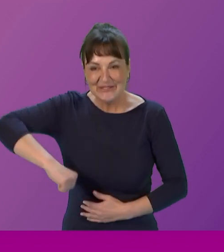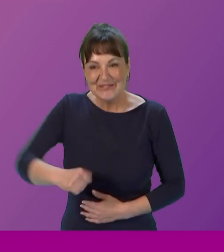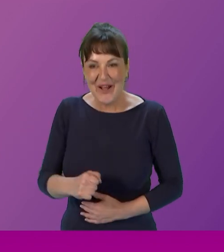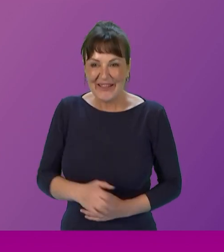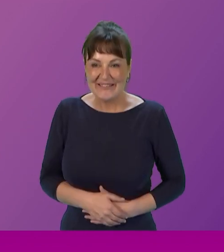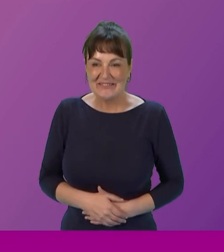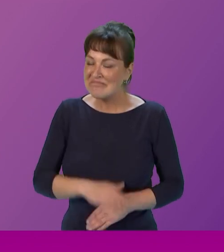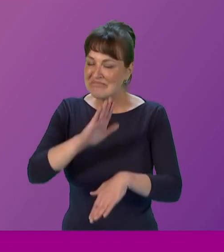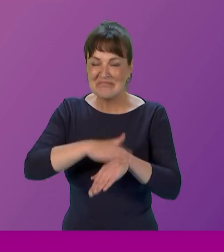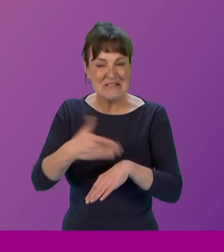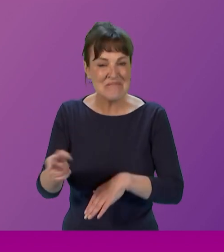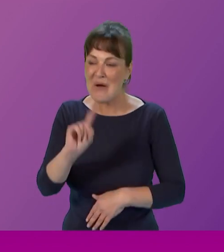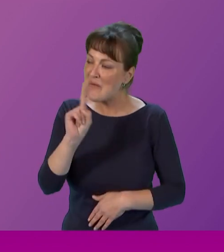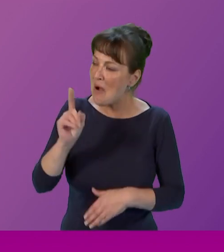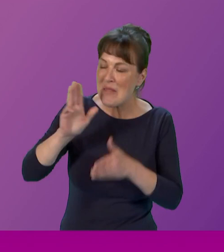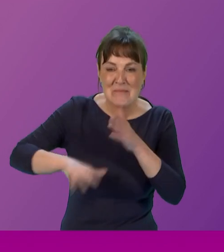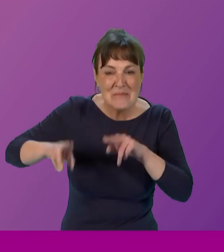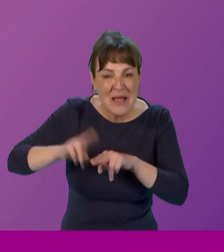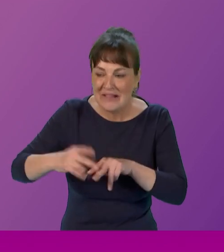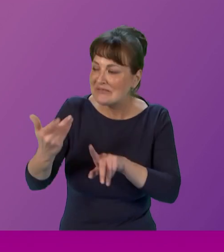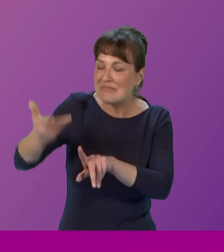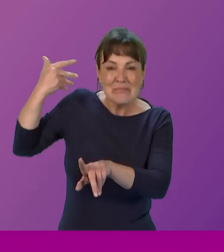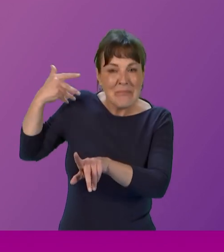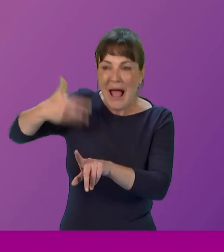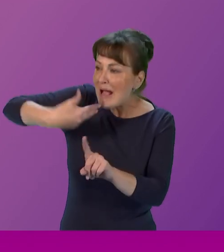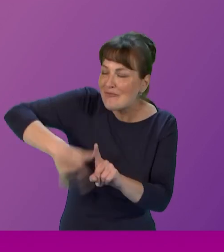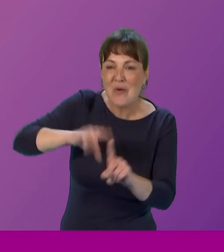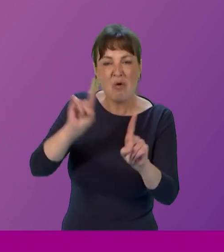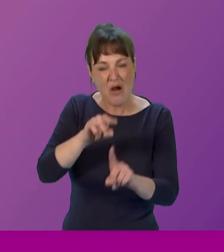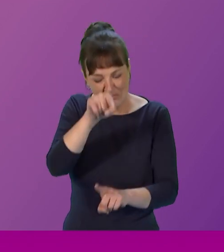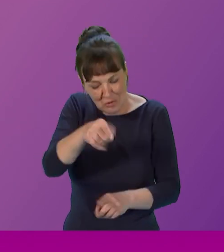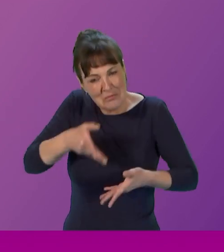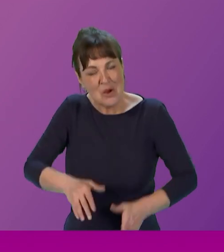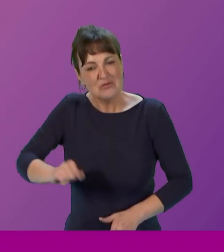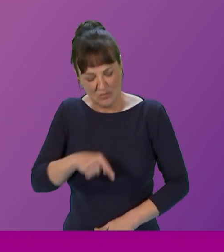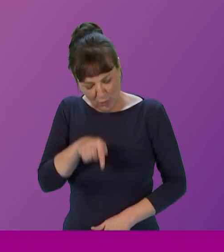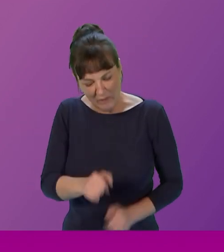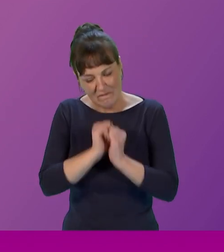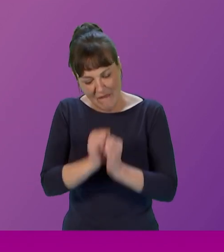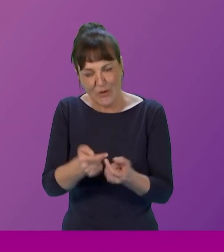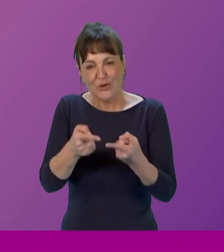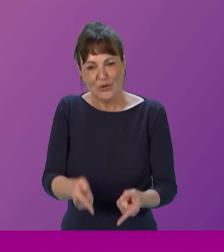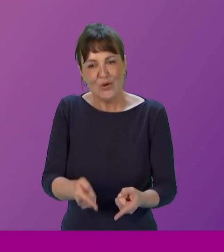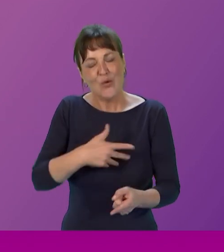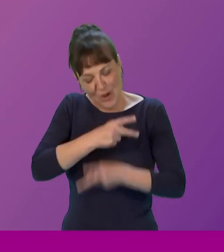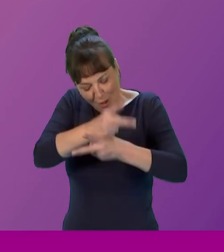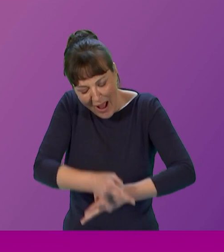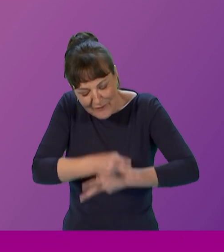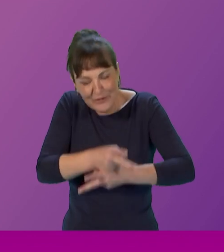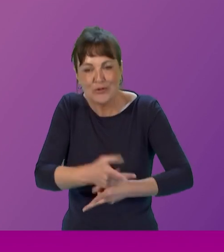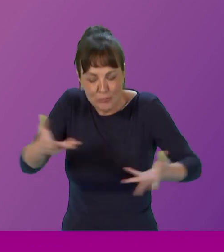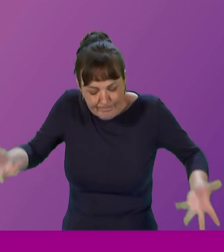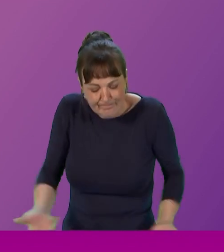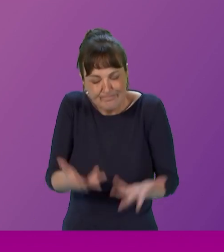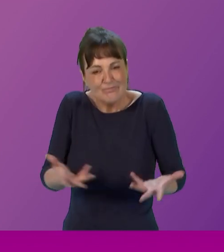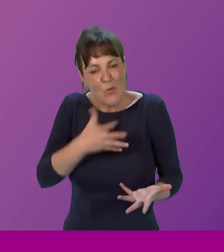whatever their parents heritage was here they were this new generation valued and nourished to grow to be